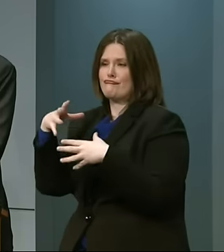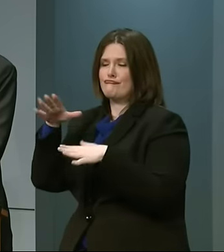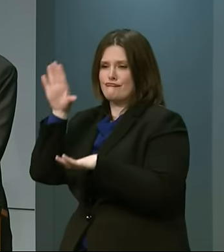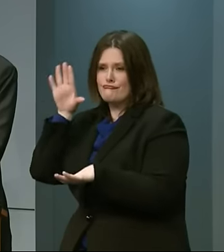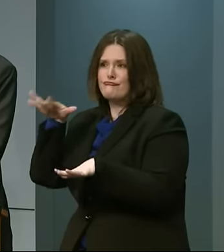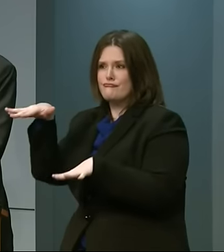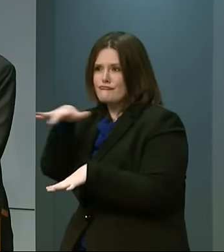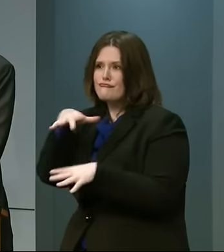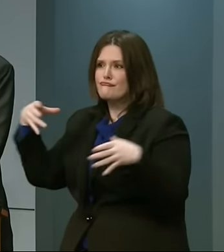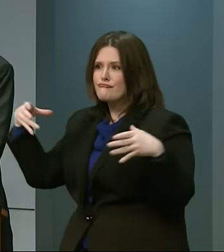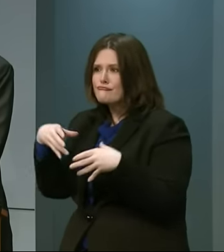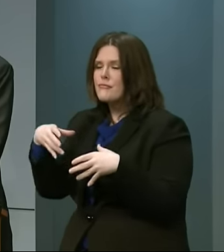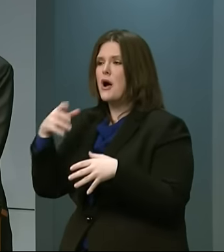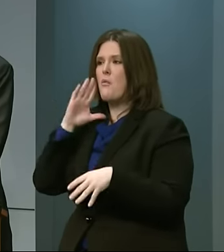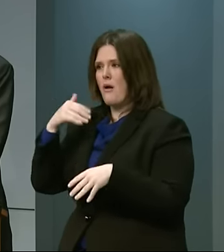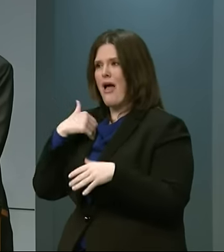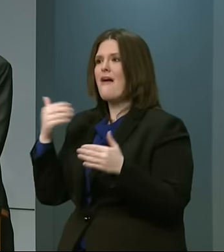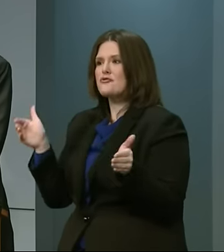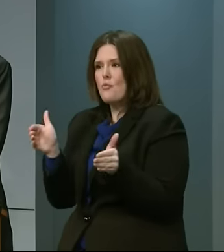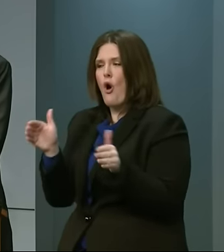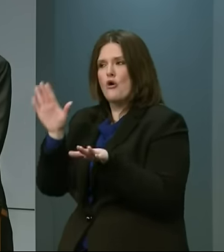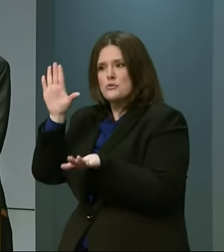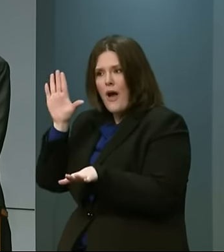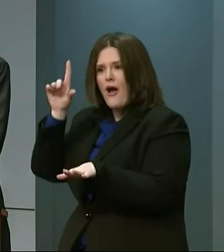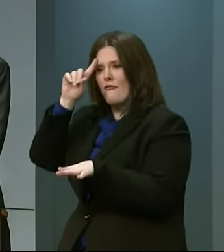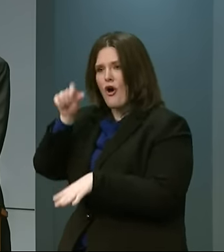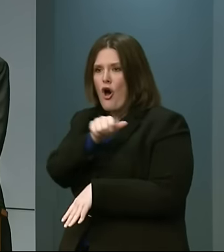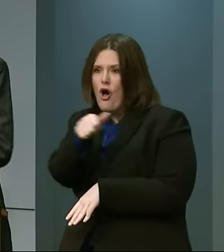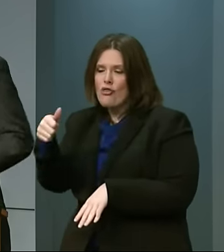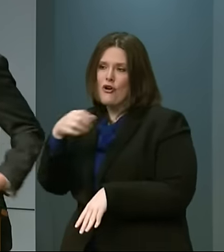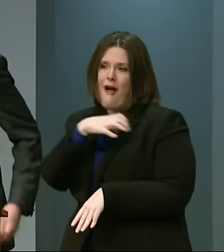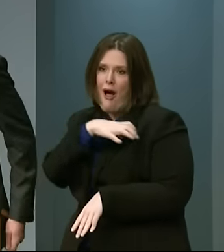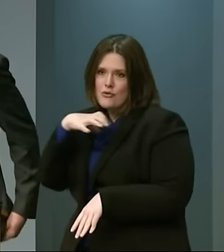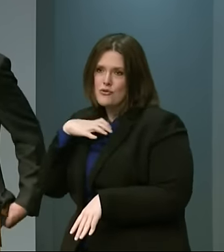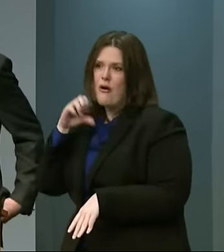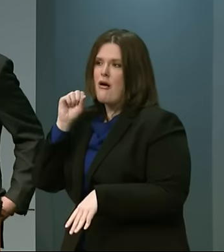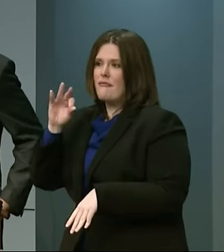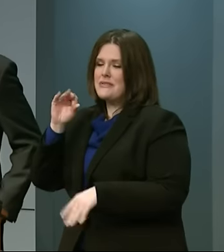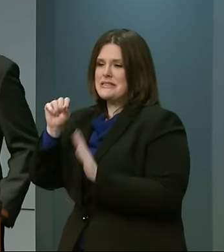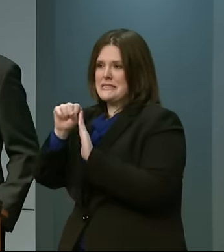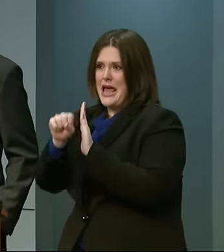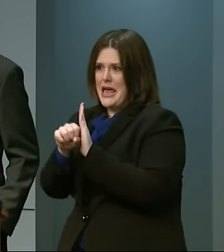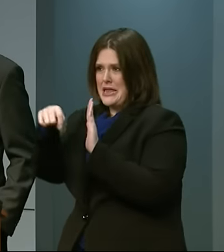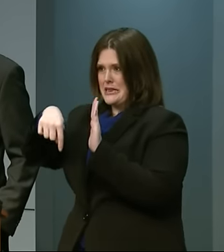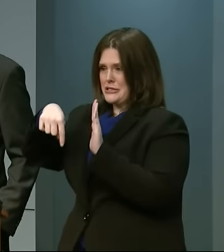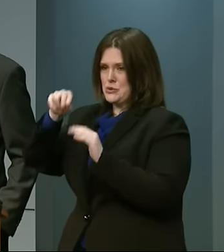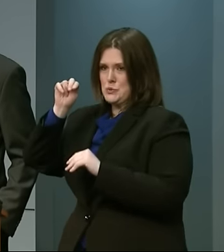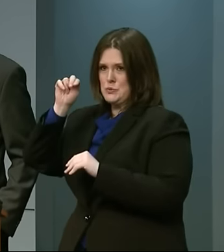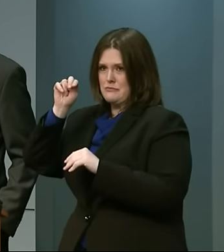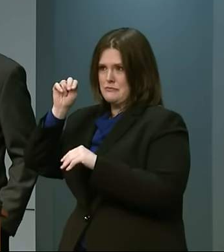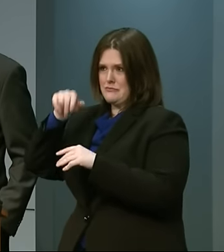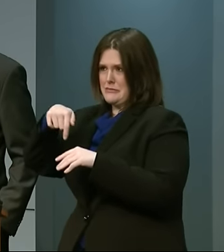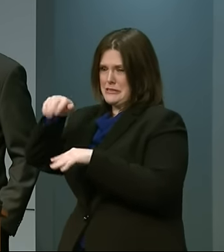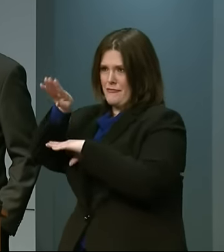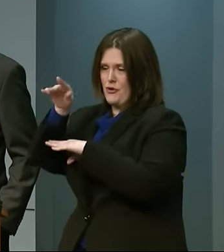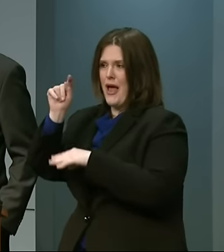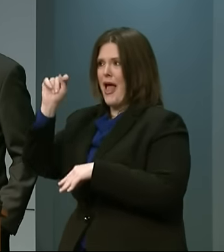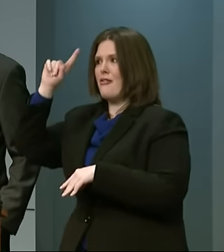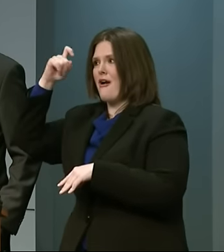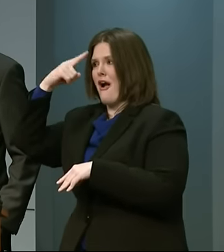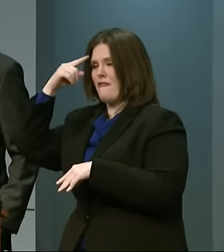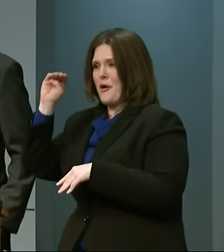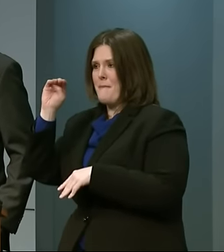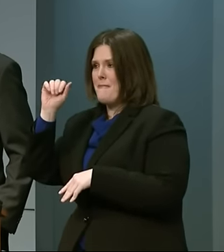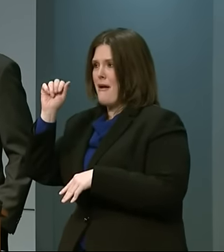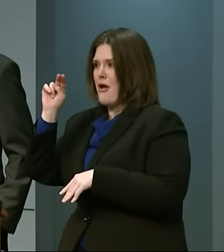We are going to have a small swearing-in ceremony for the rest of the Council of State this afternoon at the governor's mansion at three